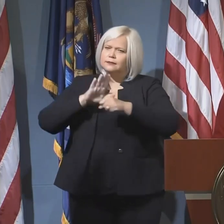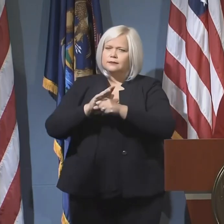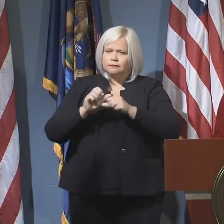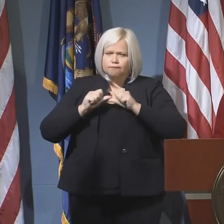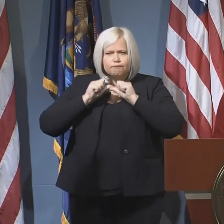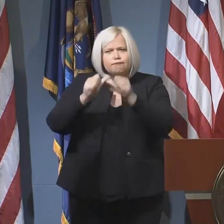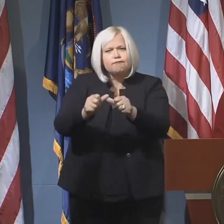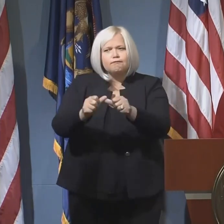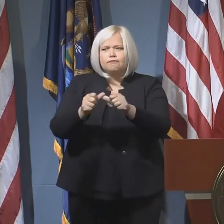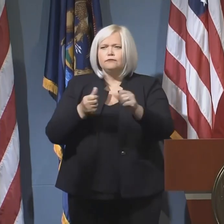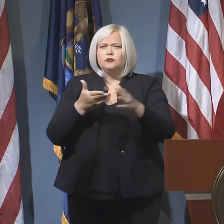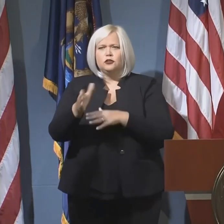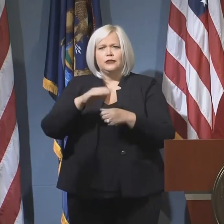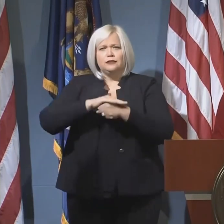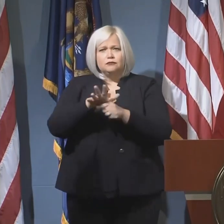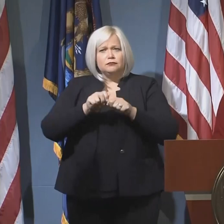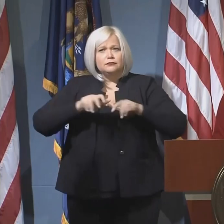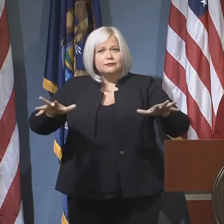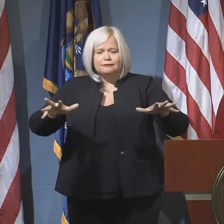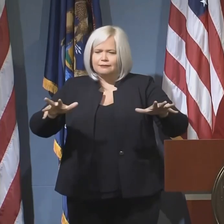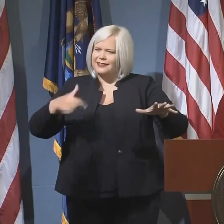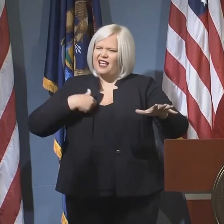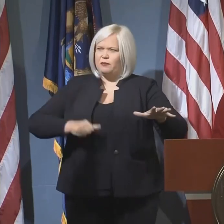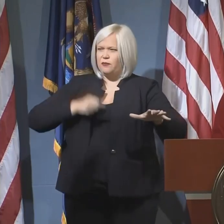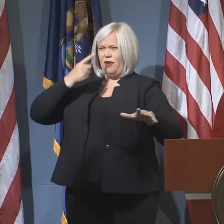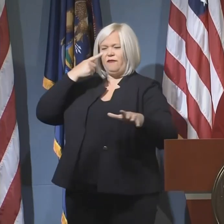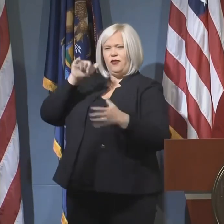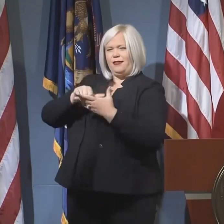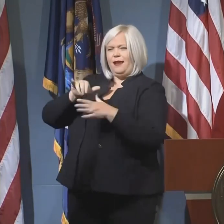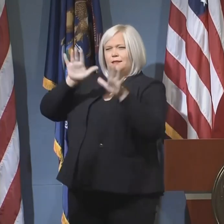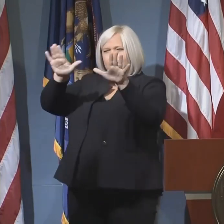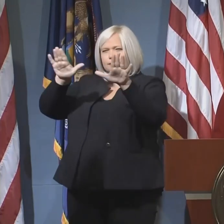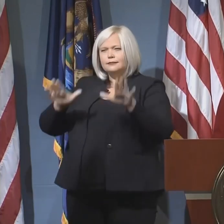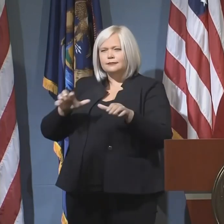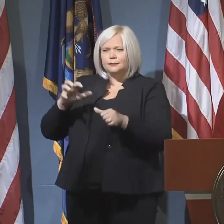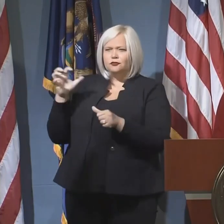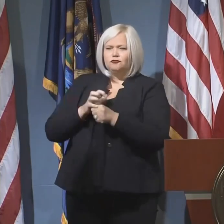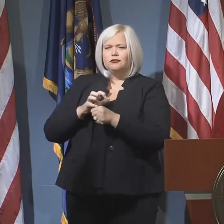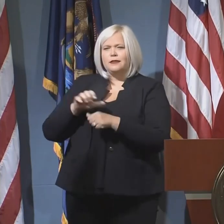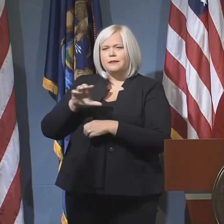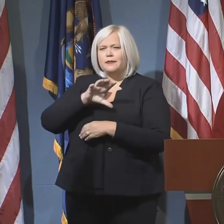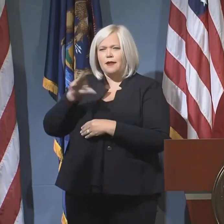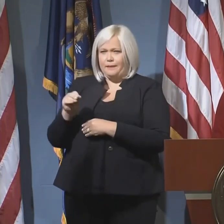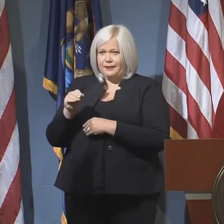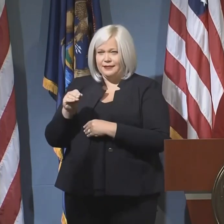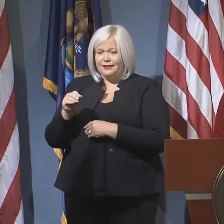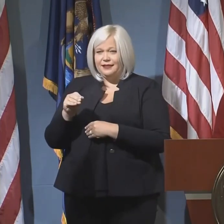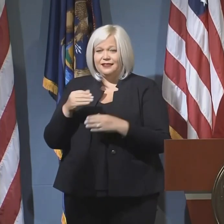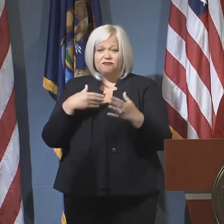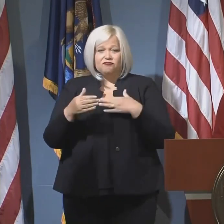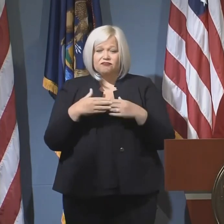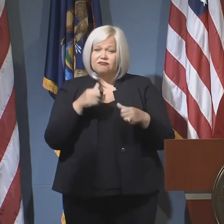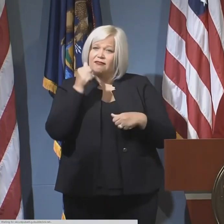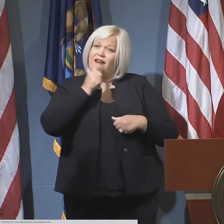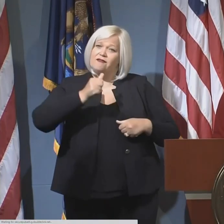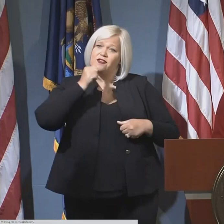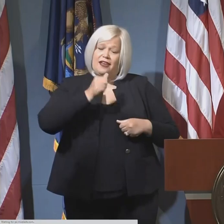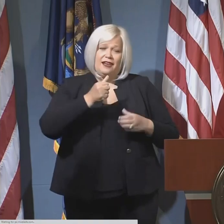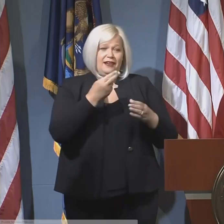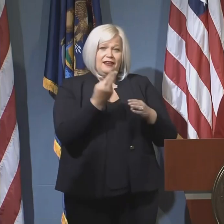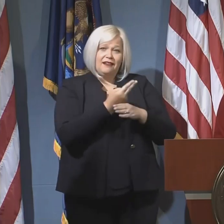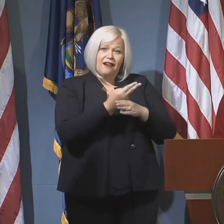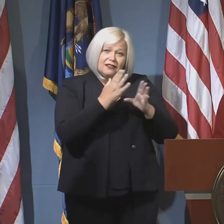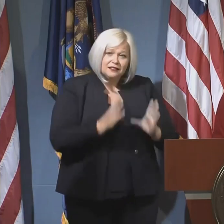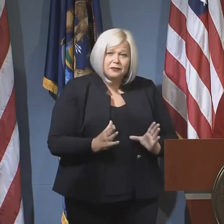unprecedented times makes me proud to work for an amazing company. Each and every day, keeping our customers, our associates safe while